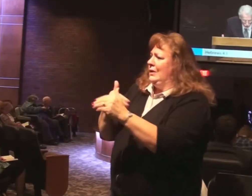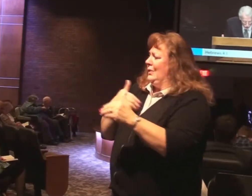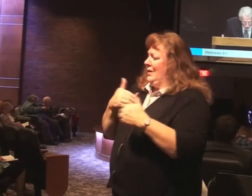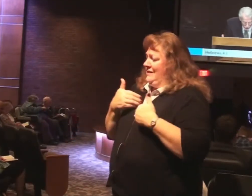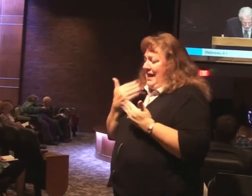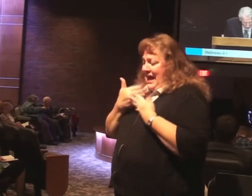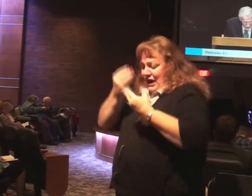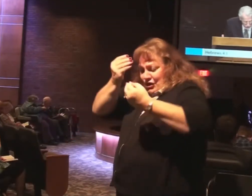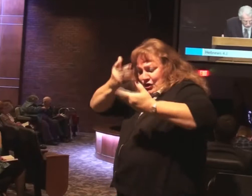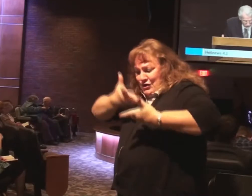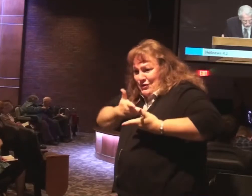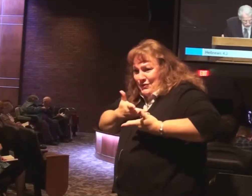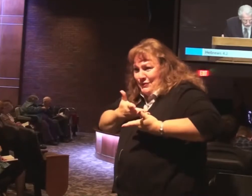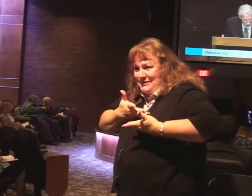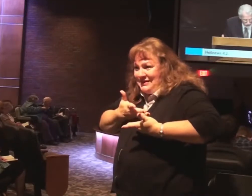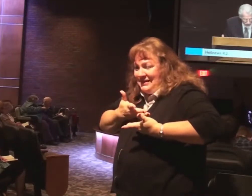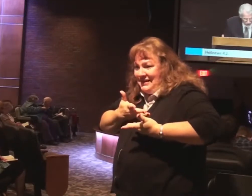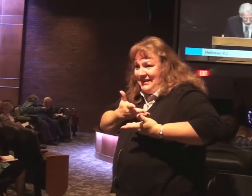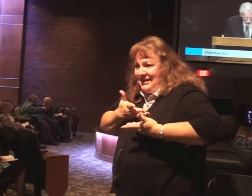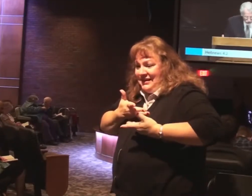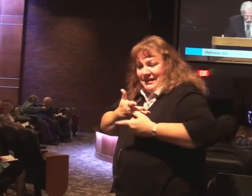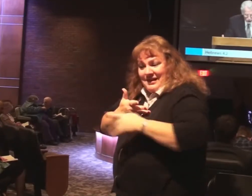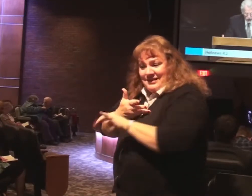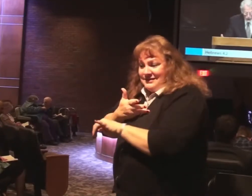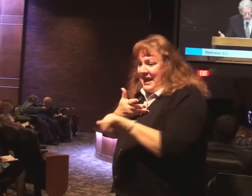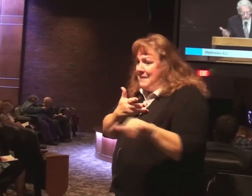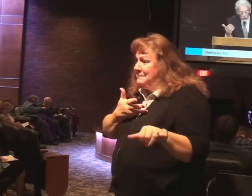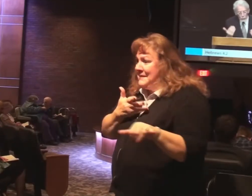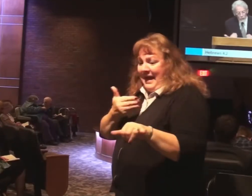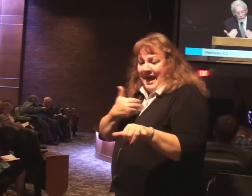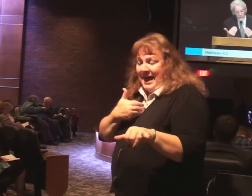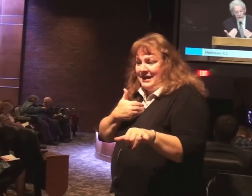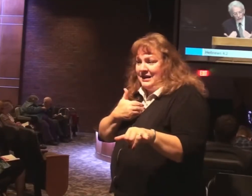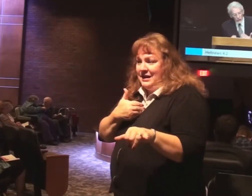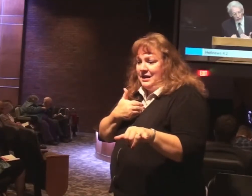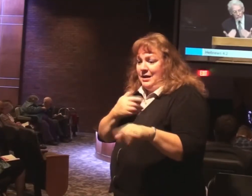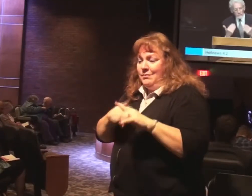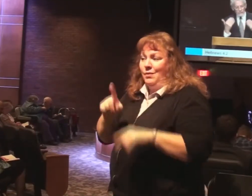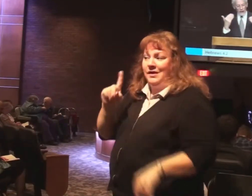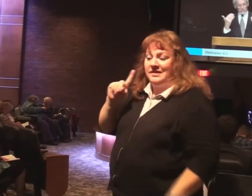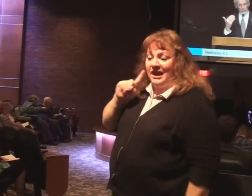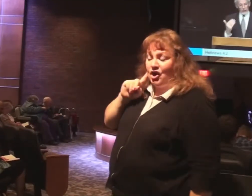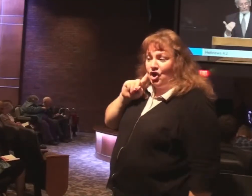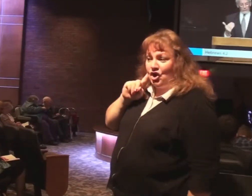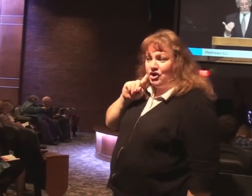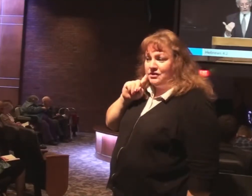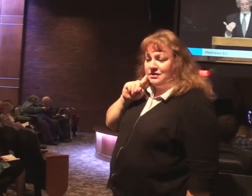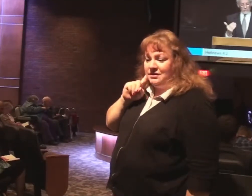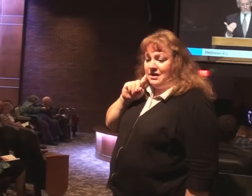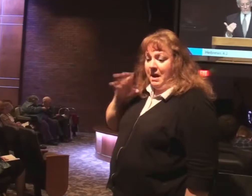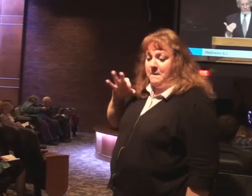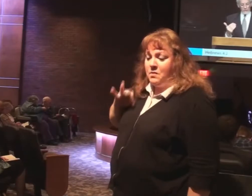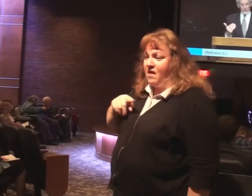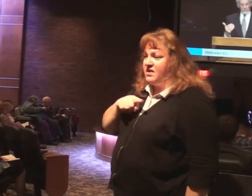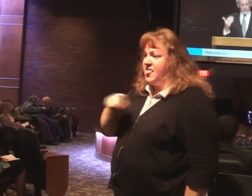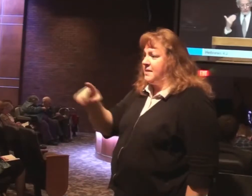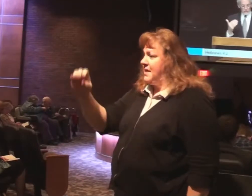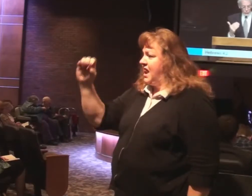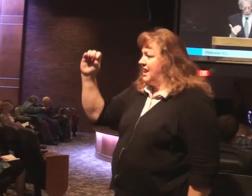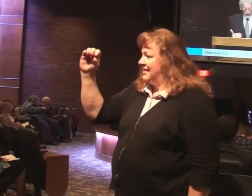news preached to us just as they also. But the word they heard did not profit them. Because it was